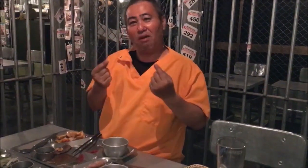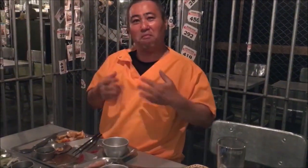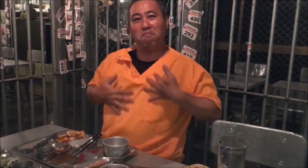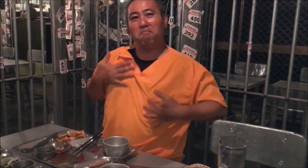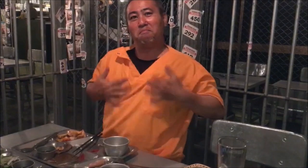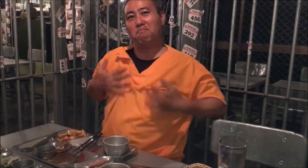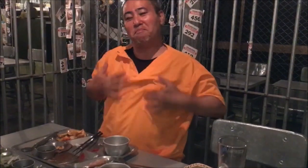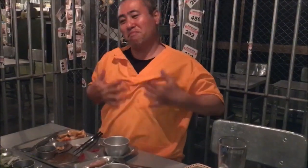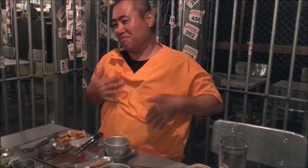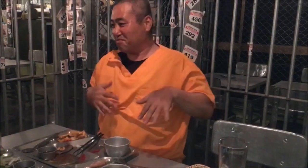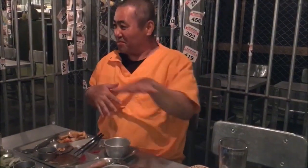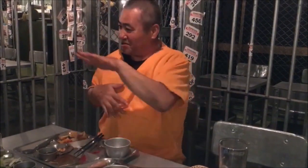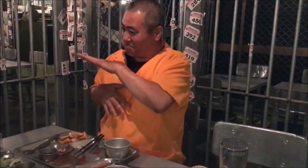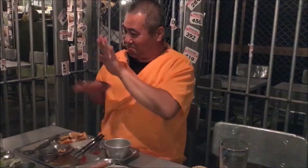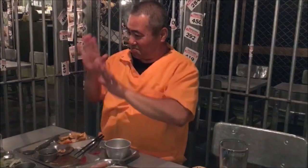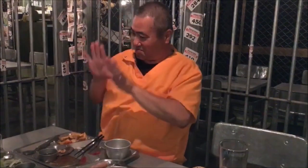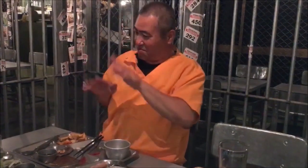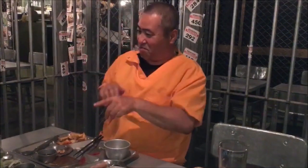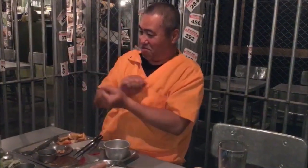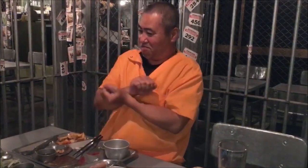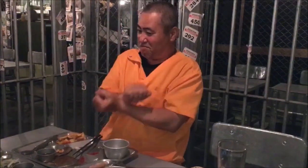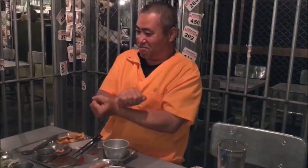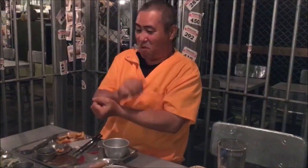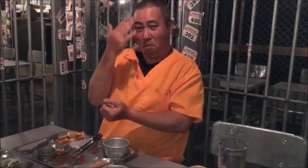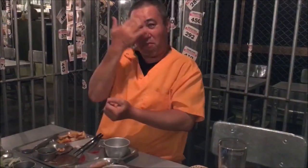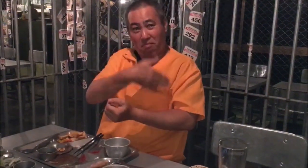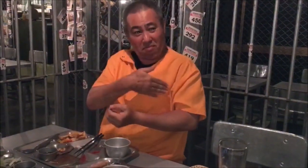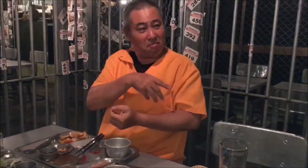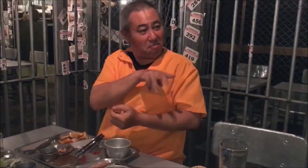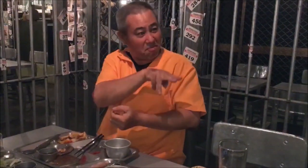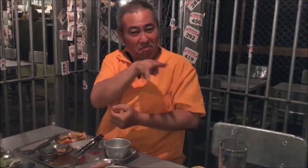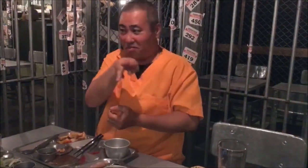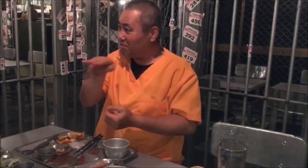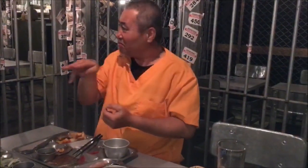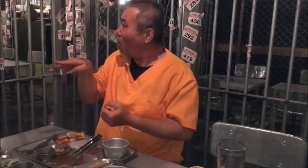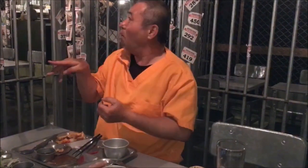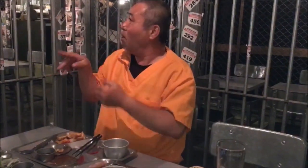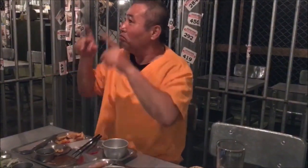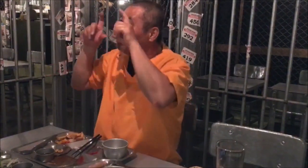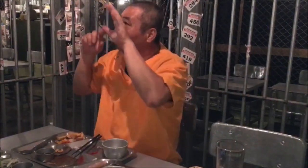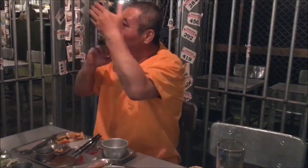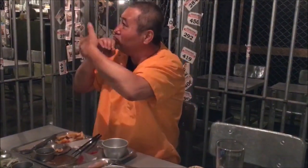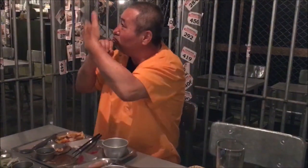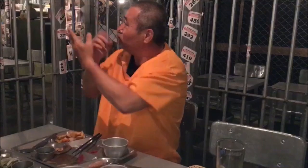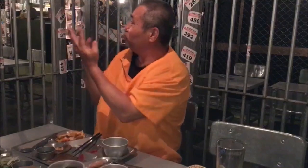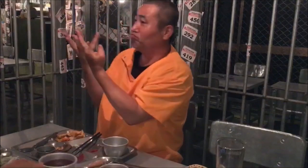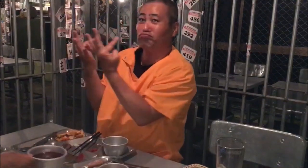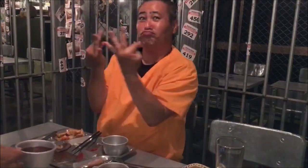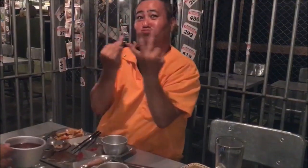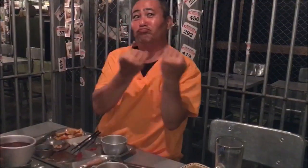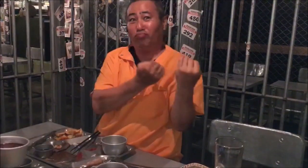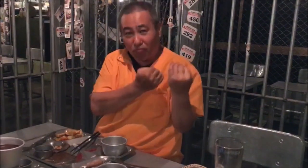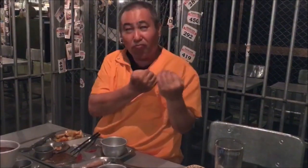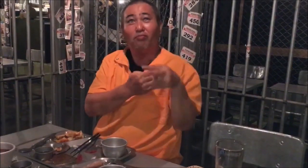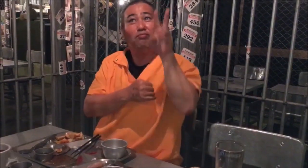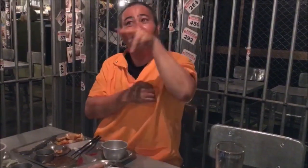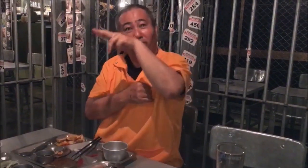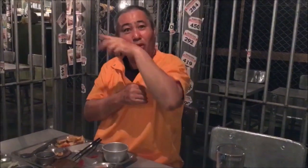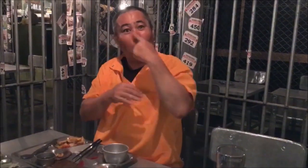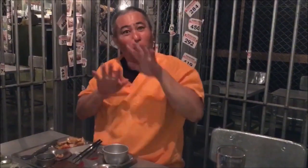you're feeling it. What do I care if I never have my money? And sometimes